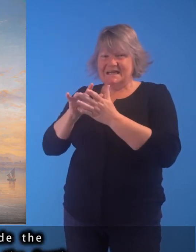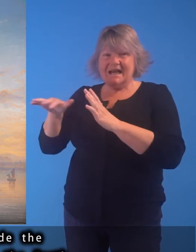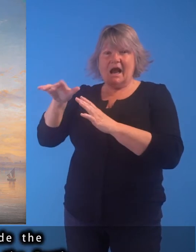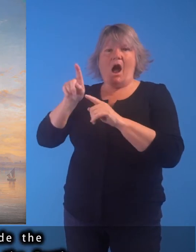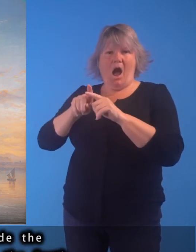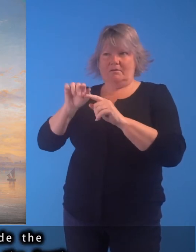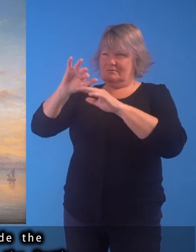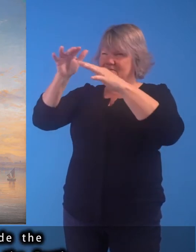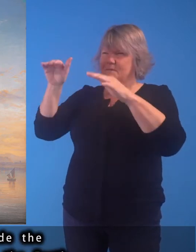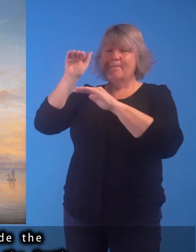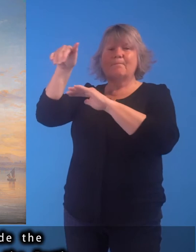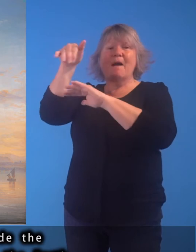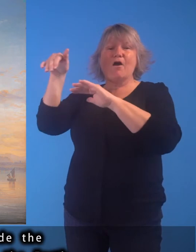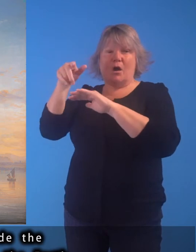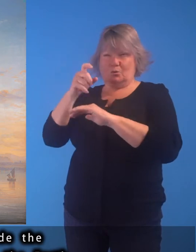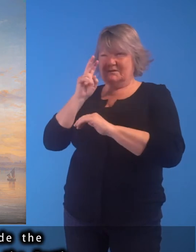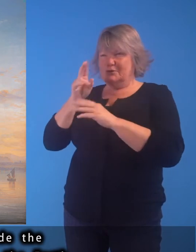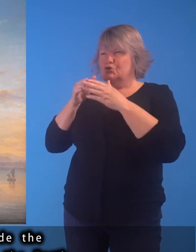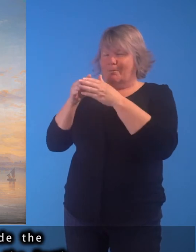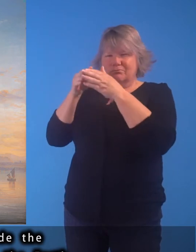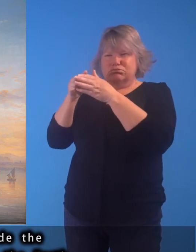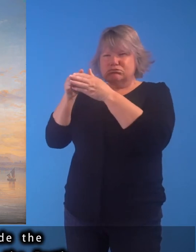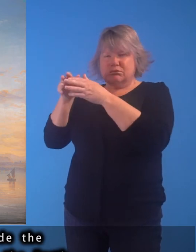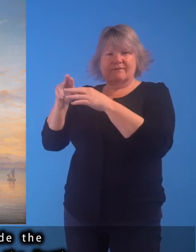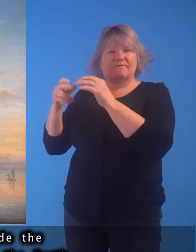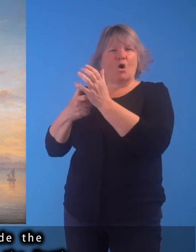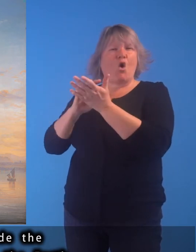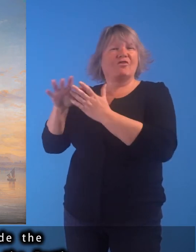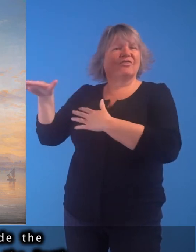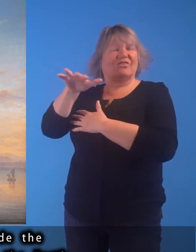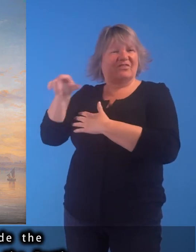The city and its topography provide the background for the ships moored on the Forth.